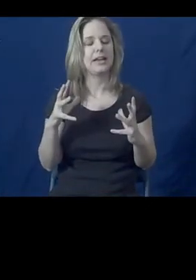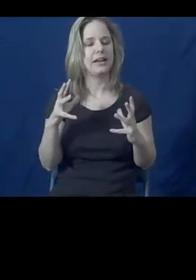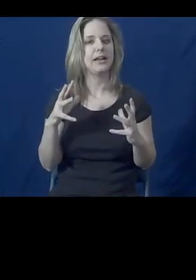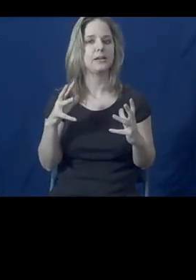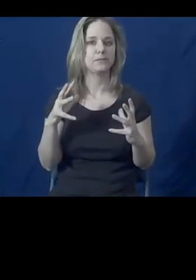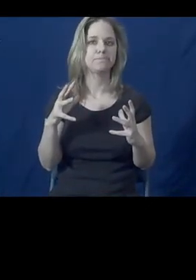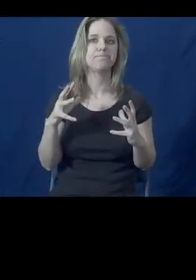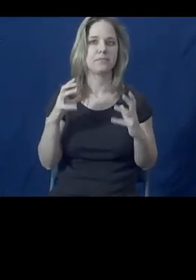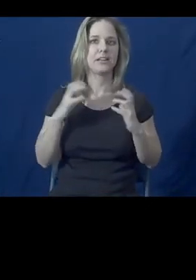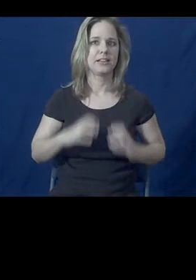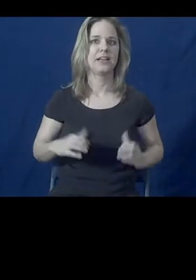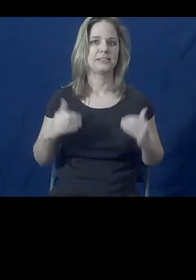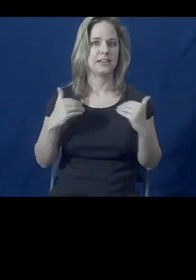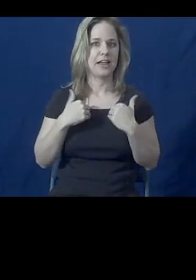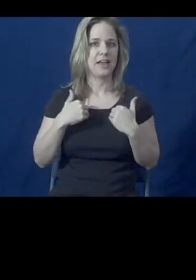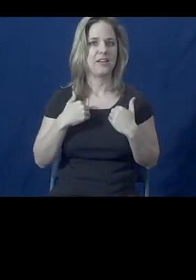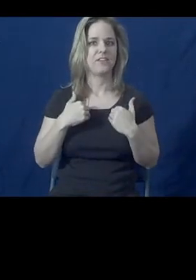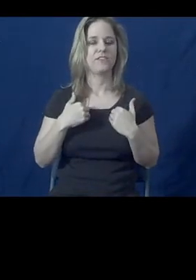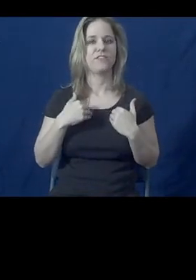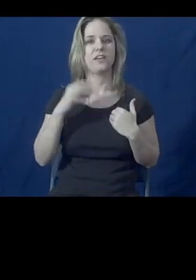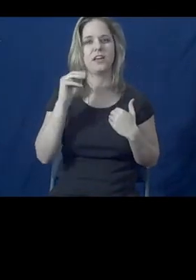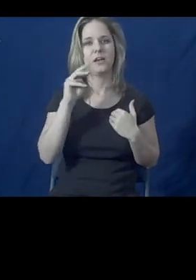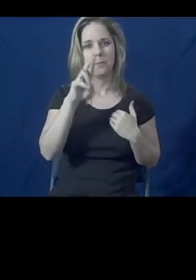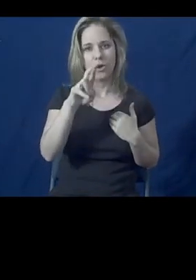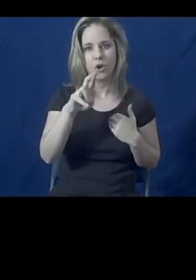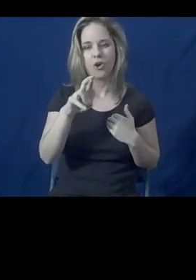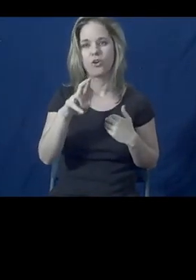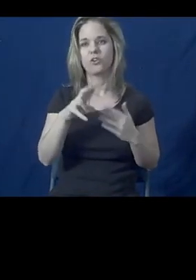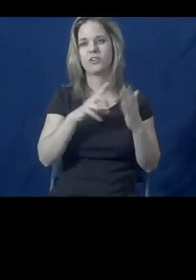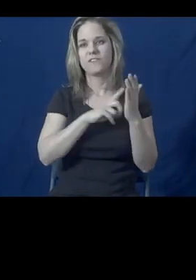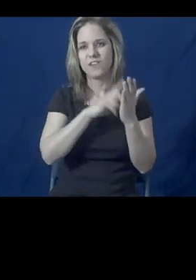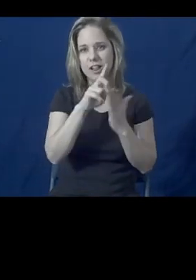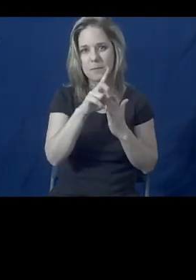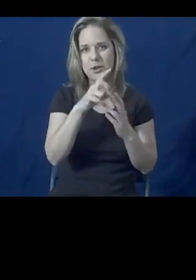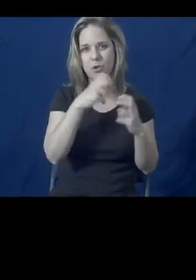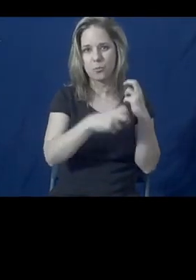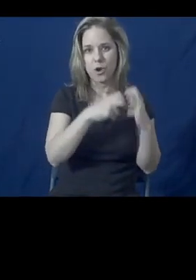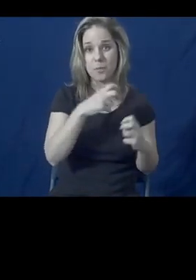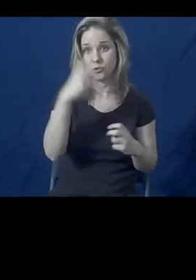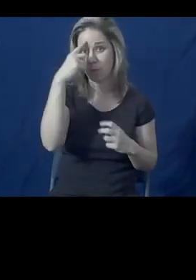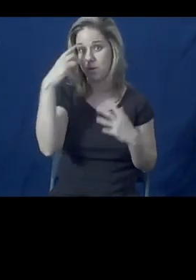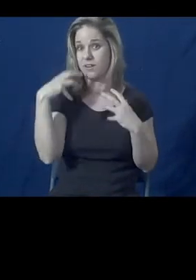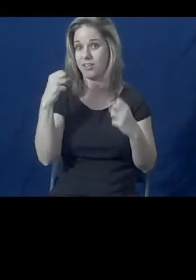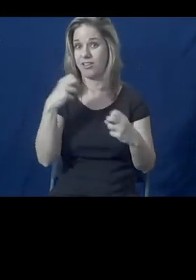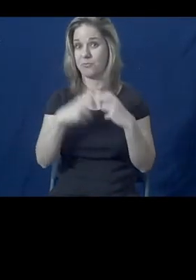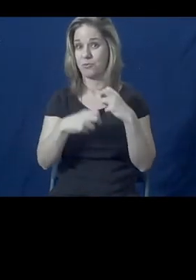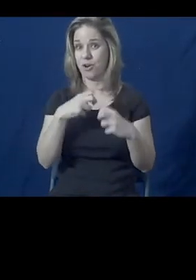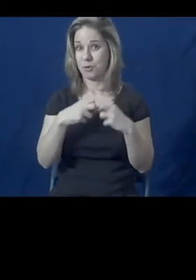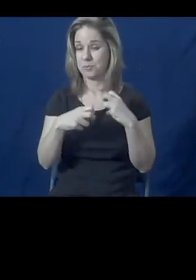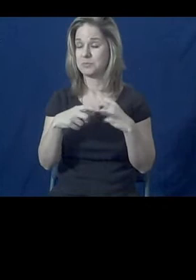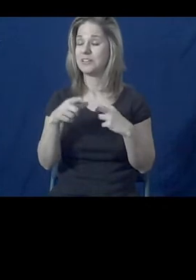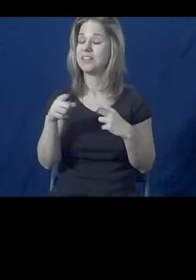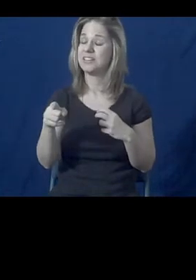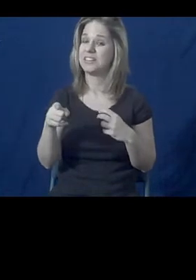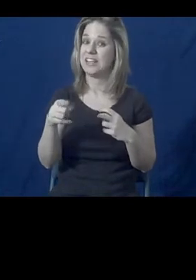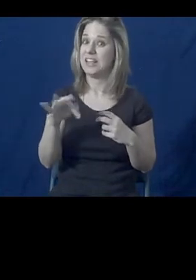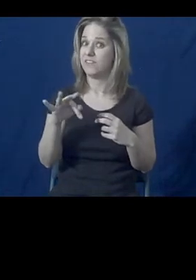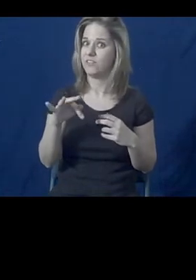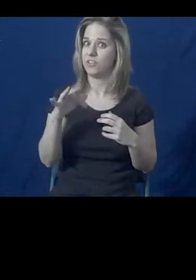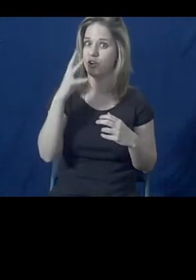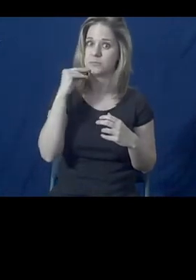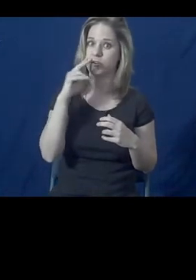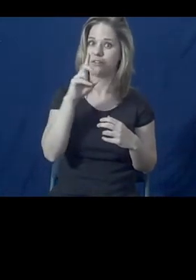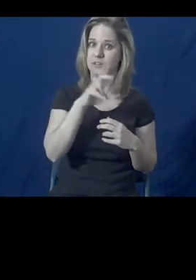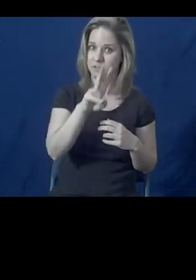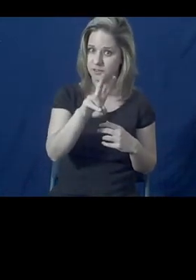with intellectual, developmental, or other mental health conditions, who are experiencing domestic violence, or have experienced